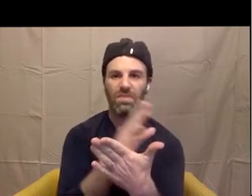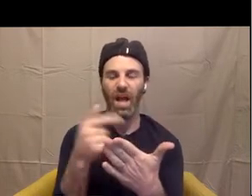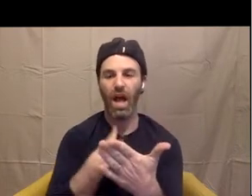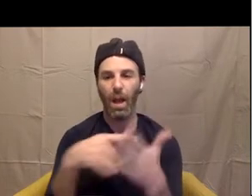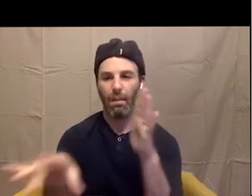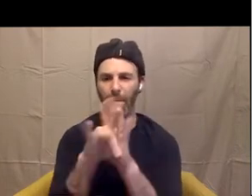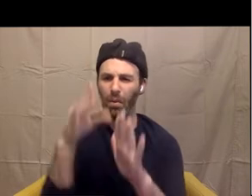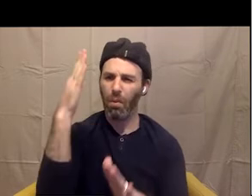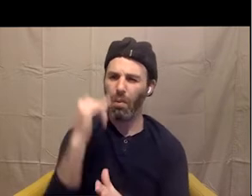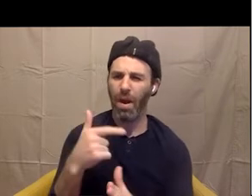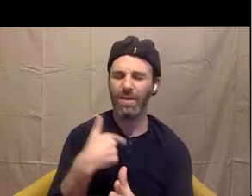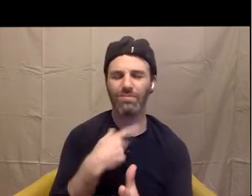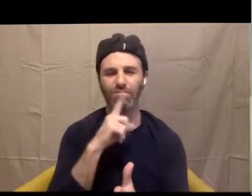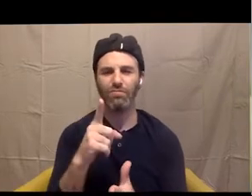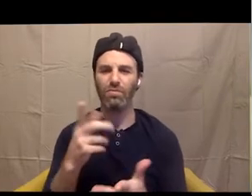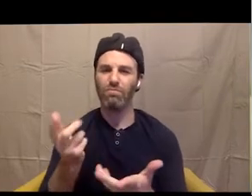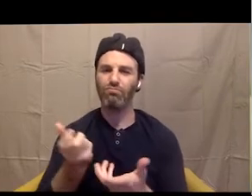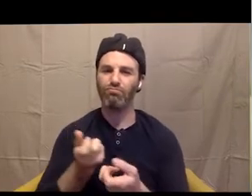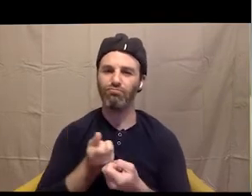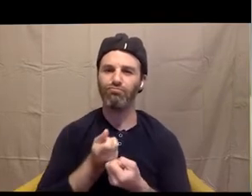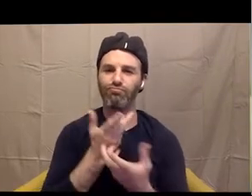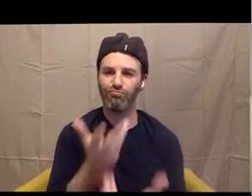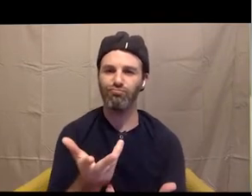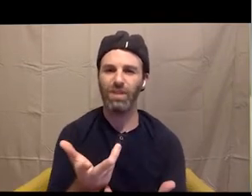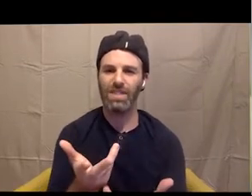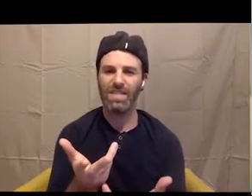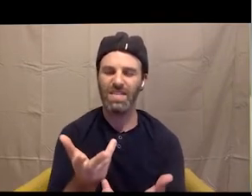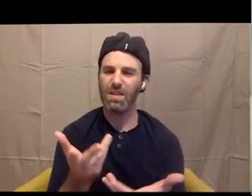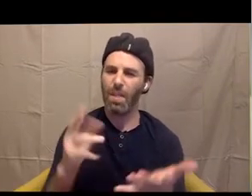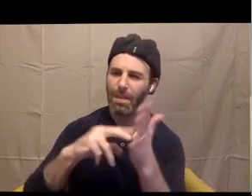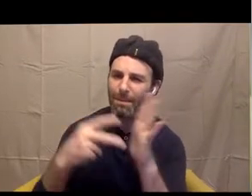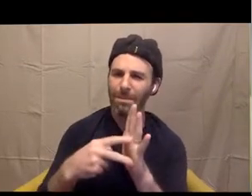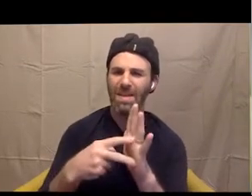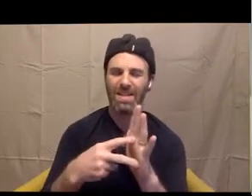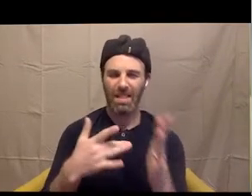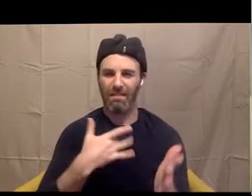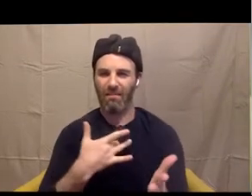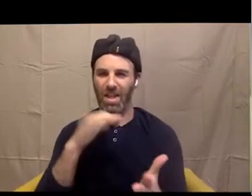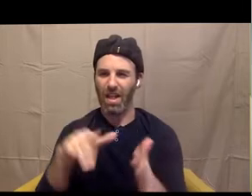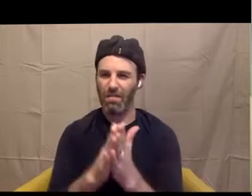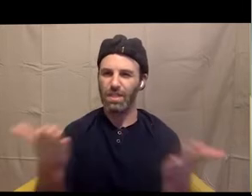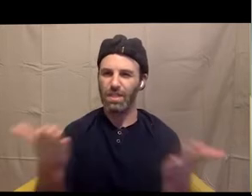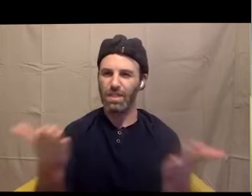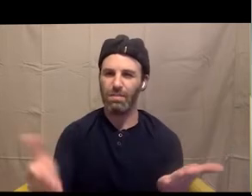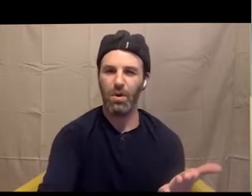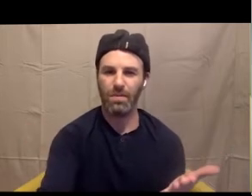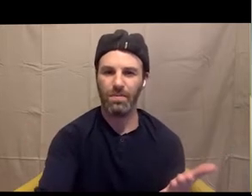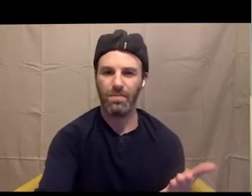sort of expresses sort of the meaning and the vibe of the book. And the title tells you what you need to know, right? The